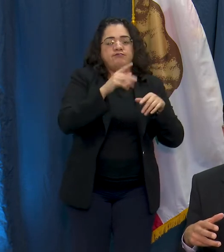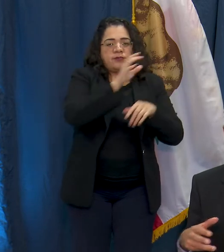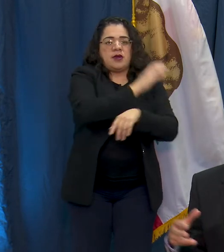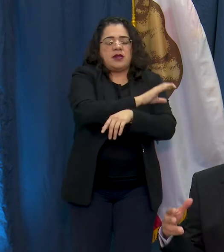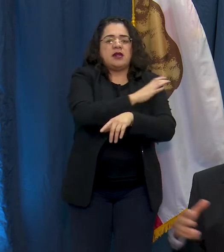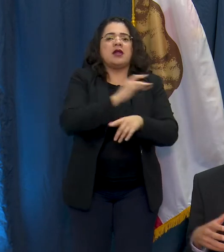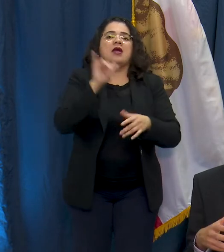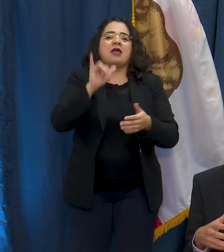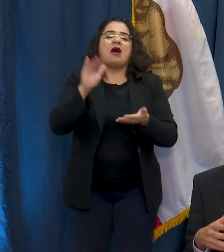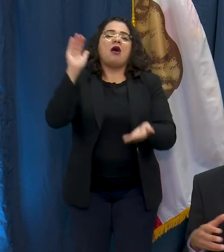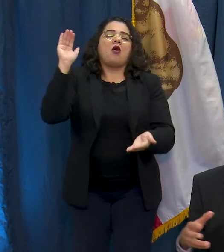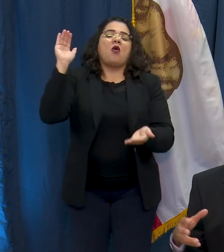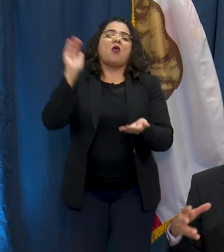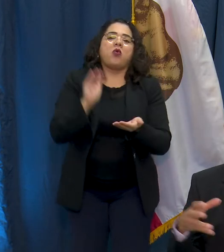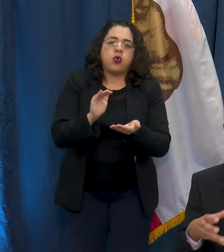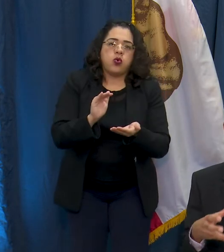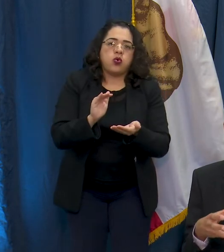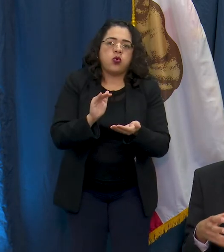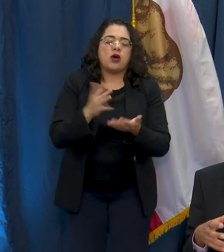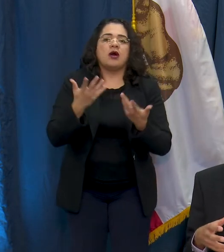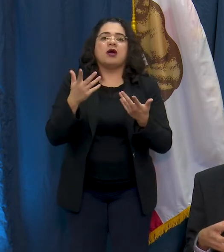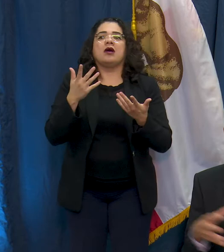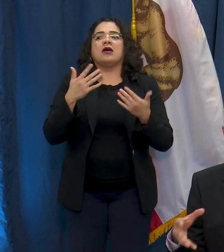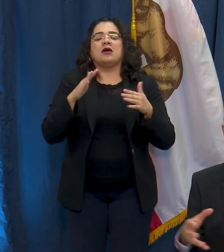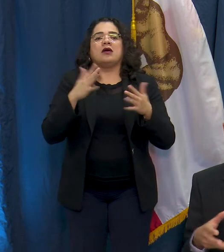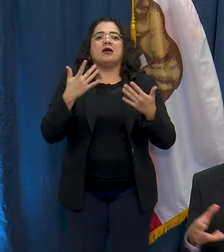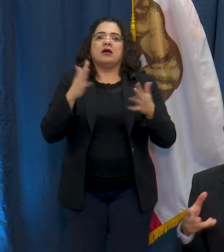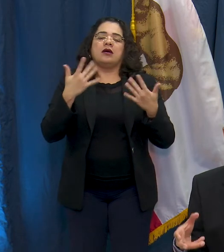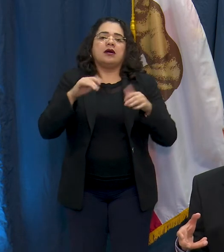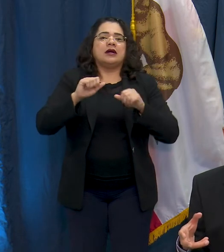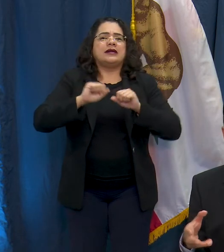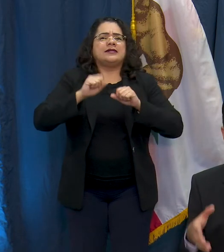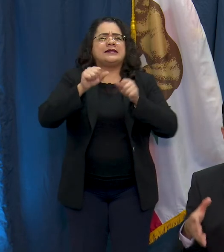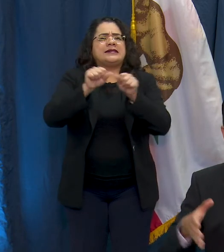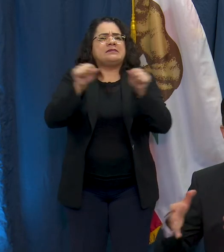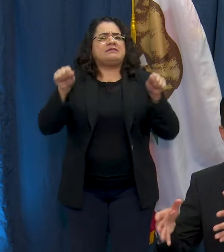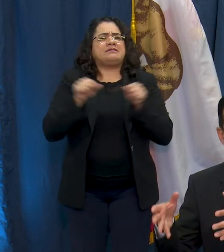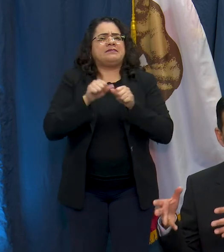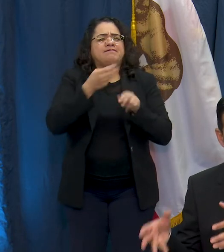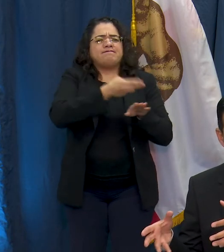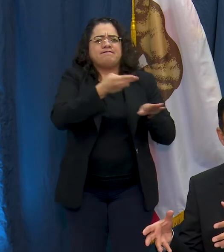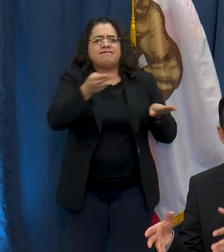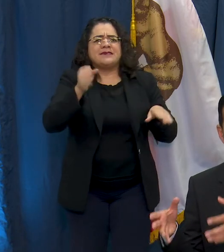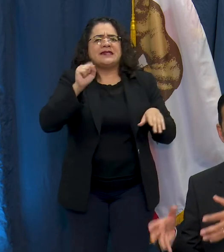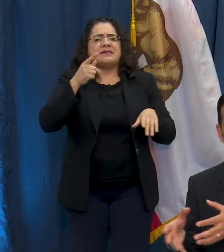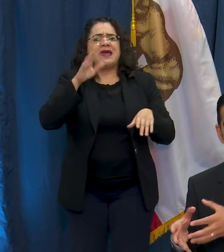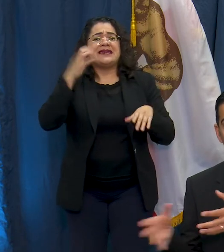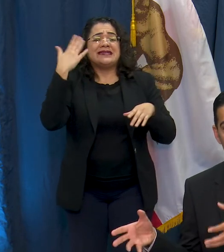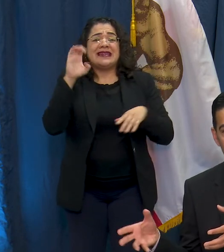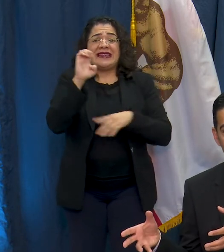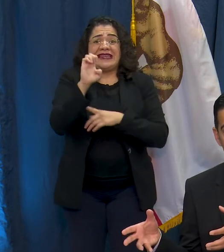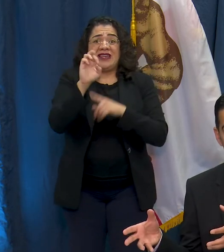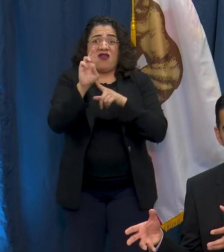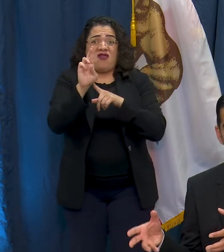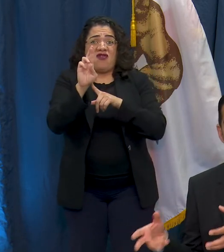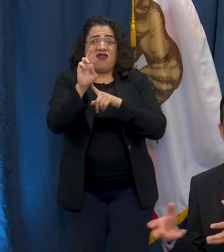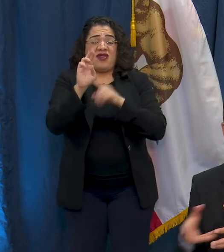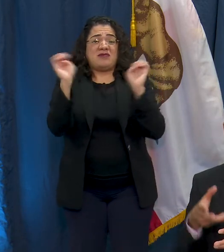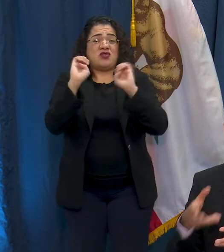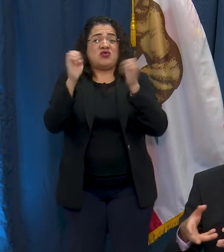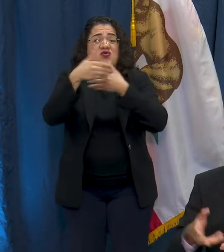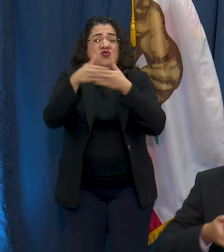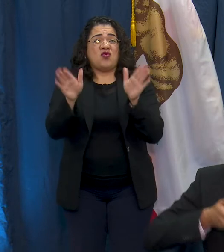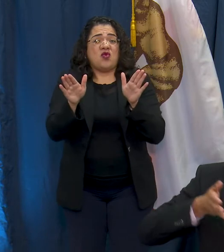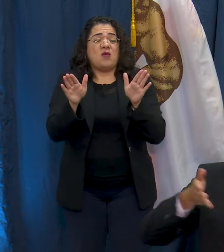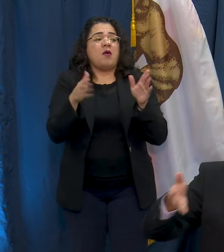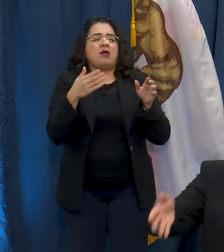tremendous need of space at our hospitals and so we want to keep our emergency rooms and our hospitals open and